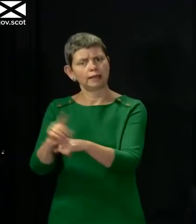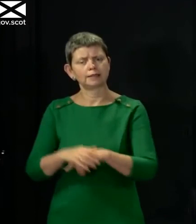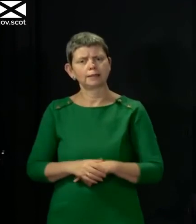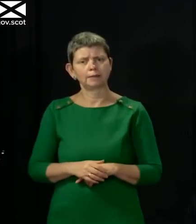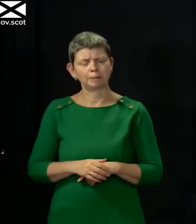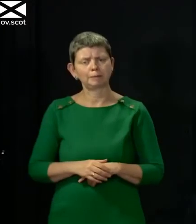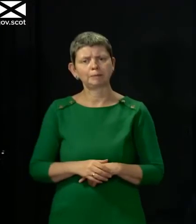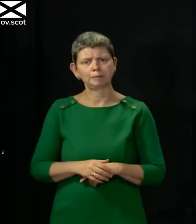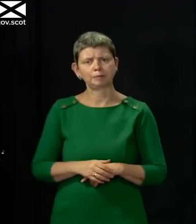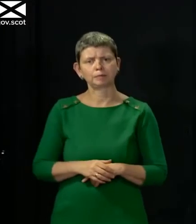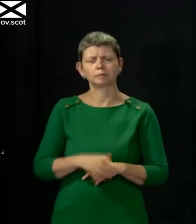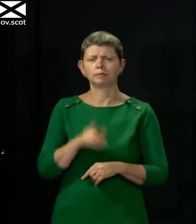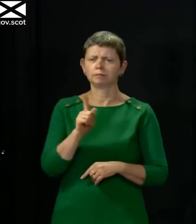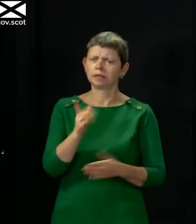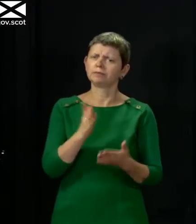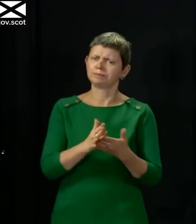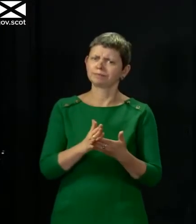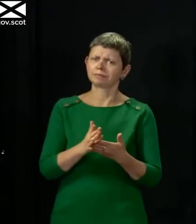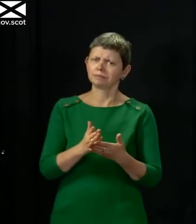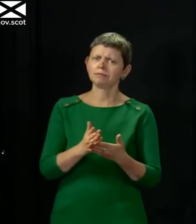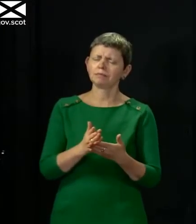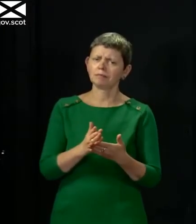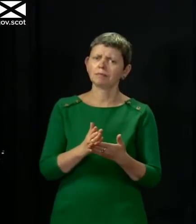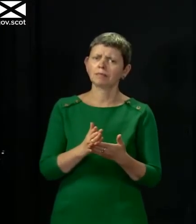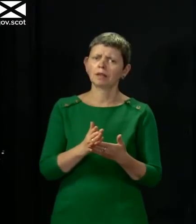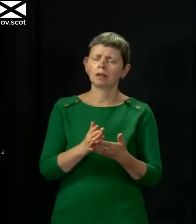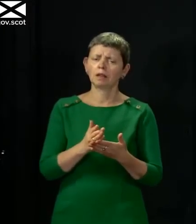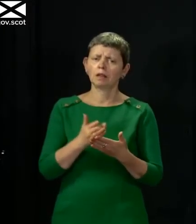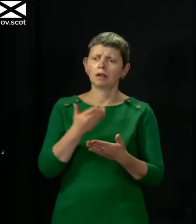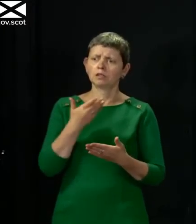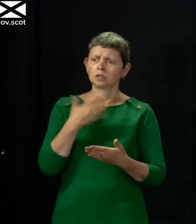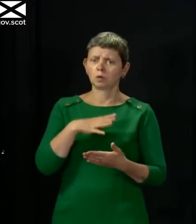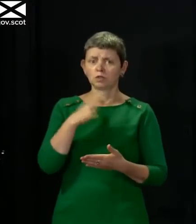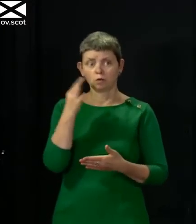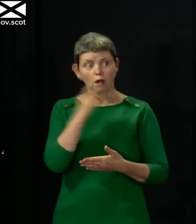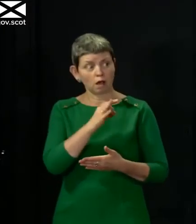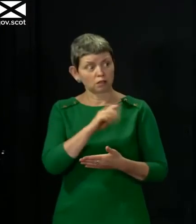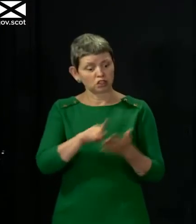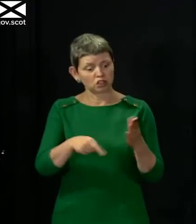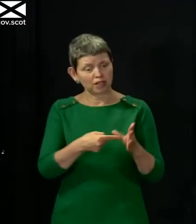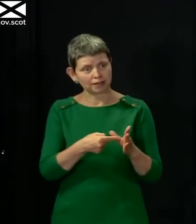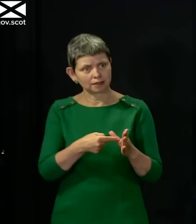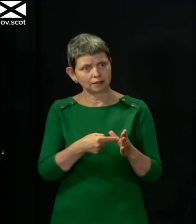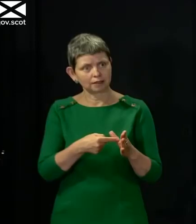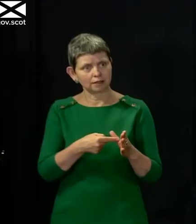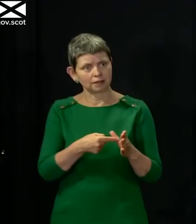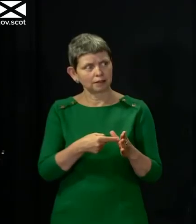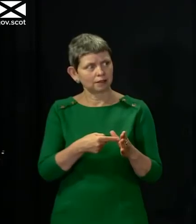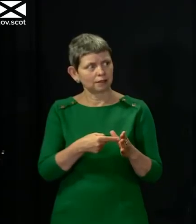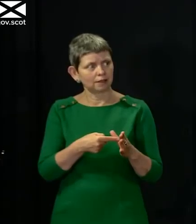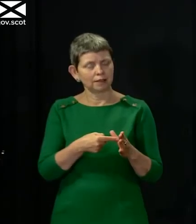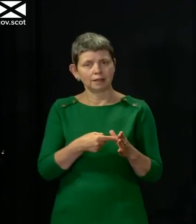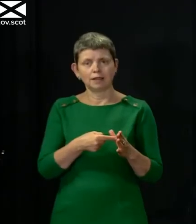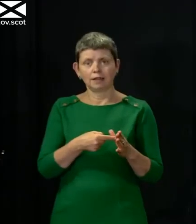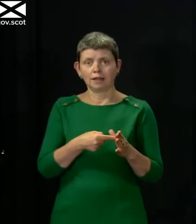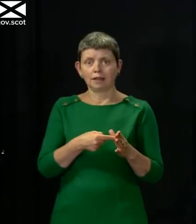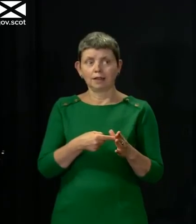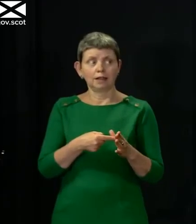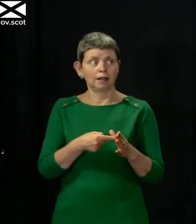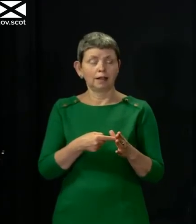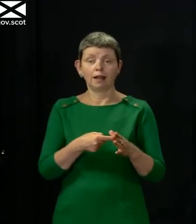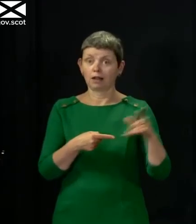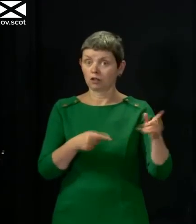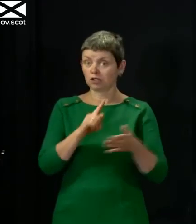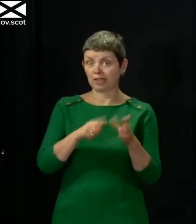legally mandatory and for good reasons and I'm going to ask Jason this may be the longest I've ever stood next to Professor Jason Leach without him